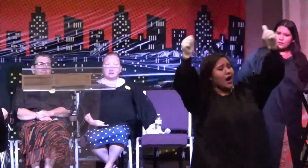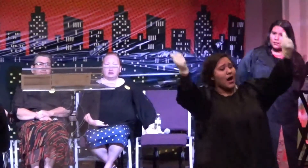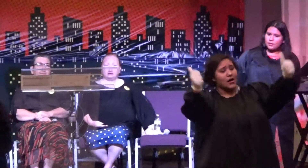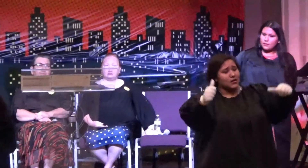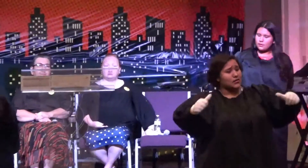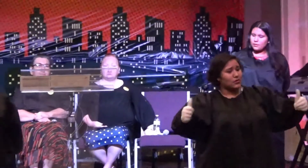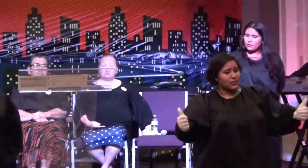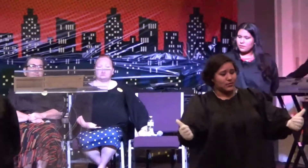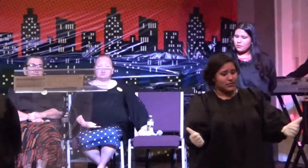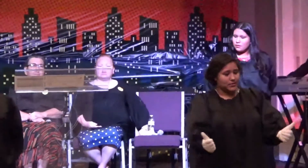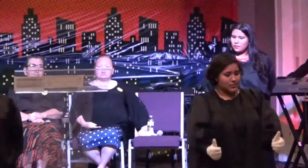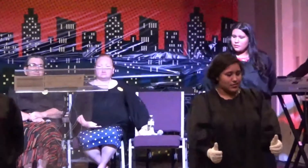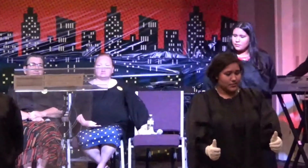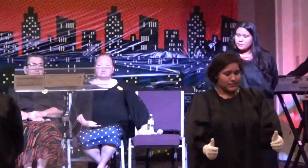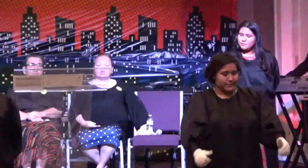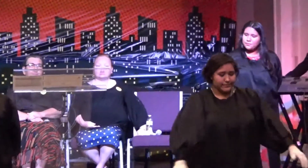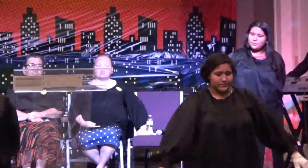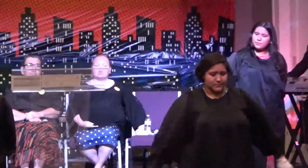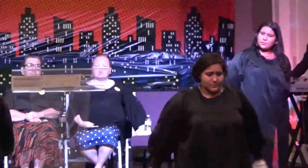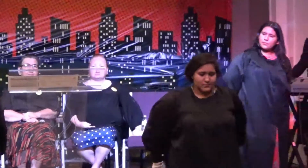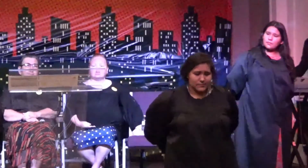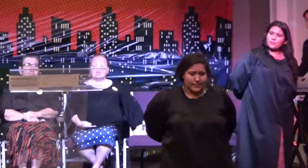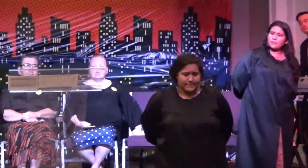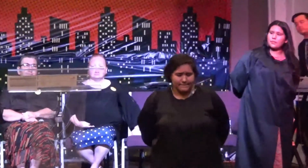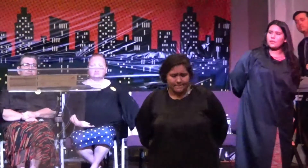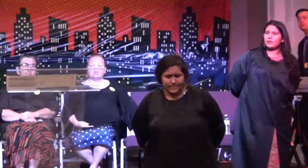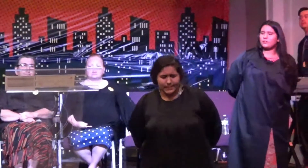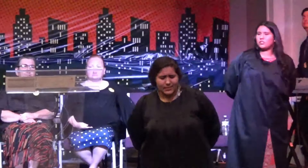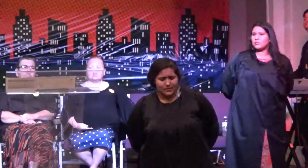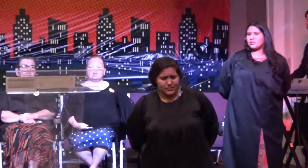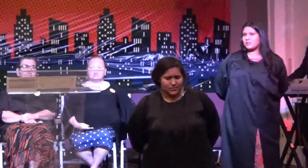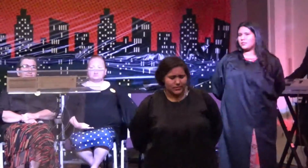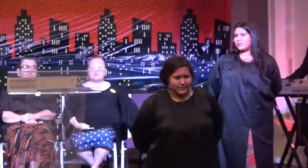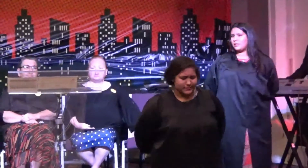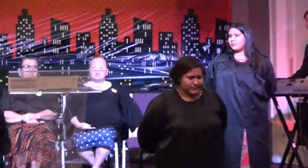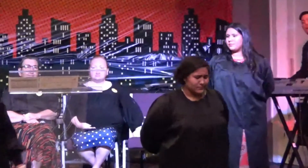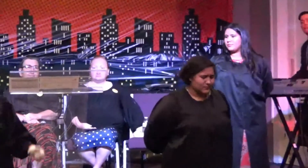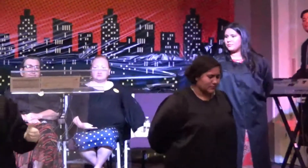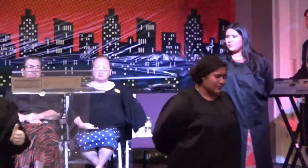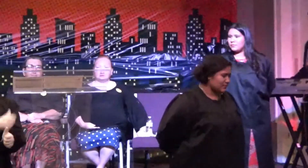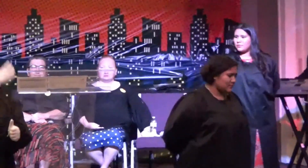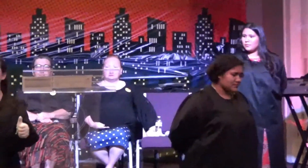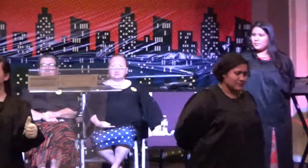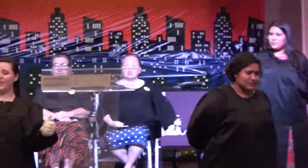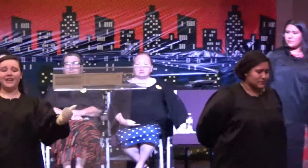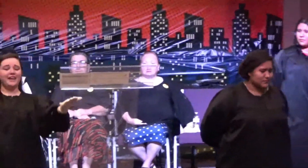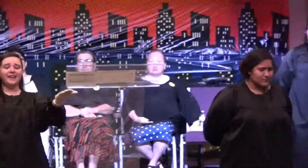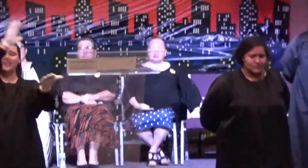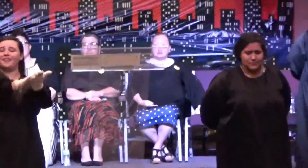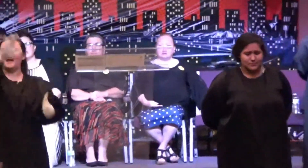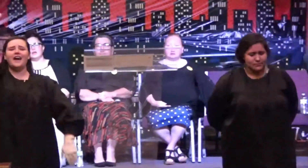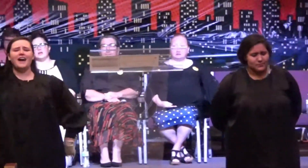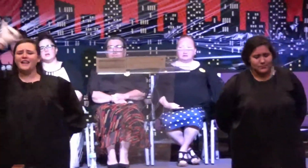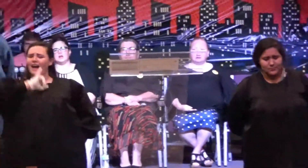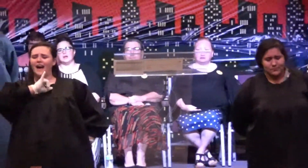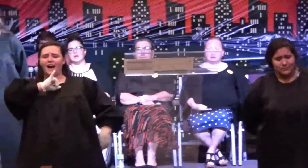idol And anything that I